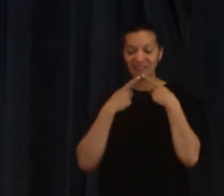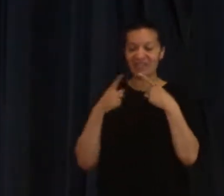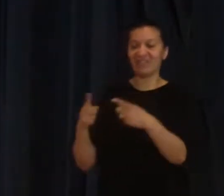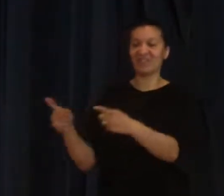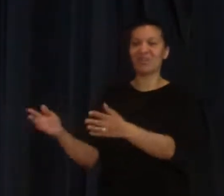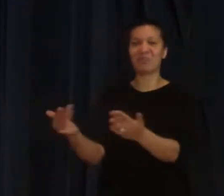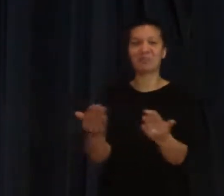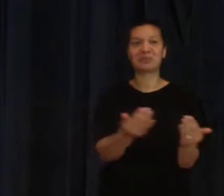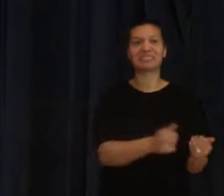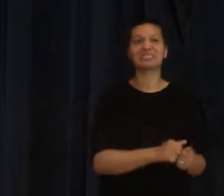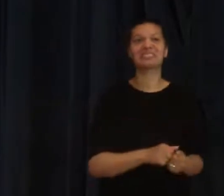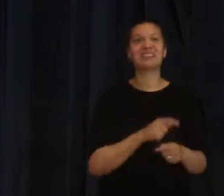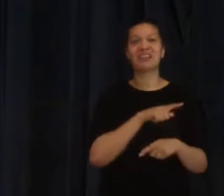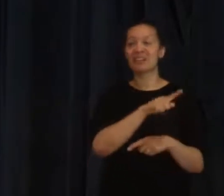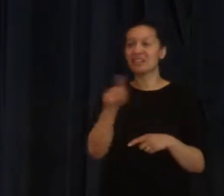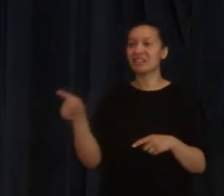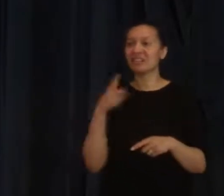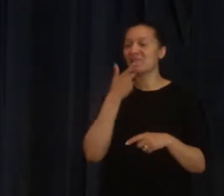being